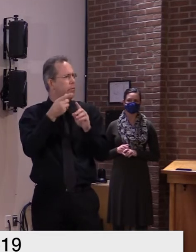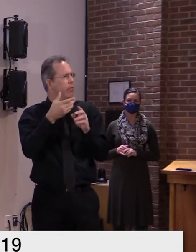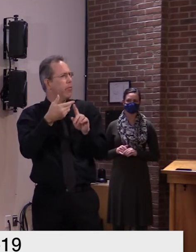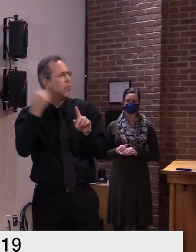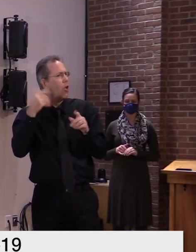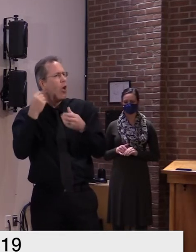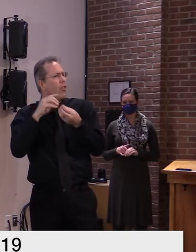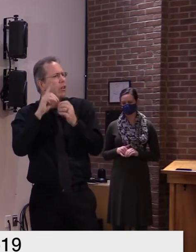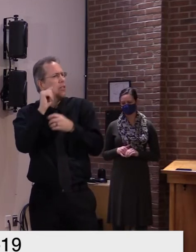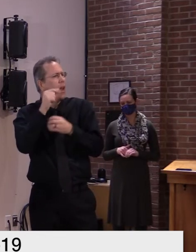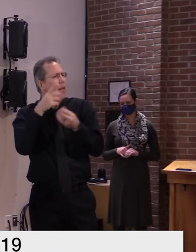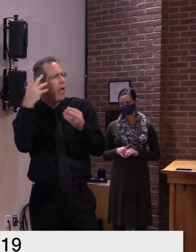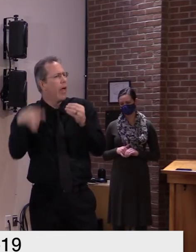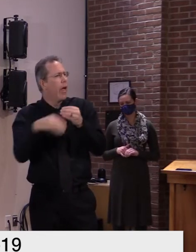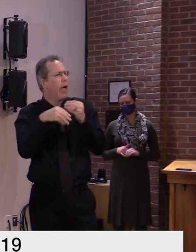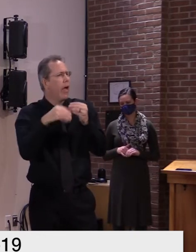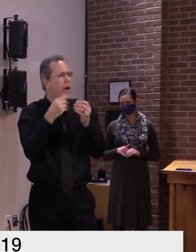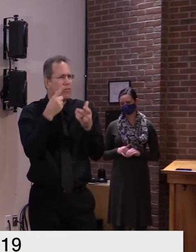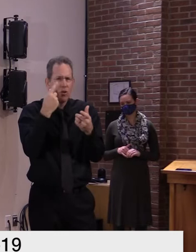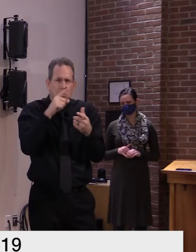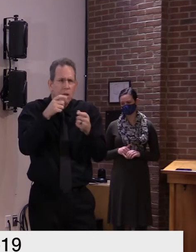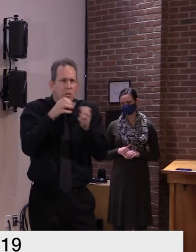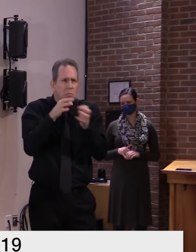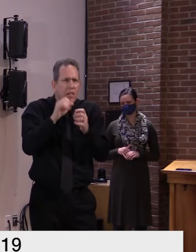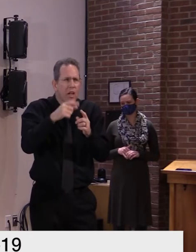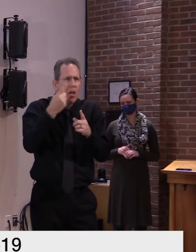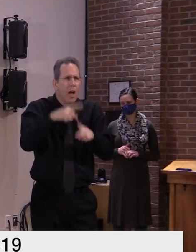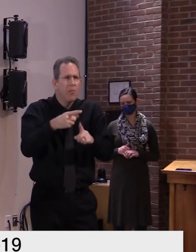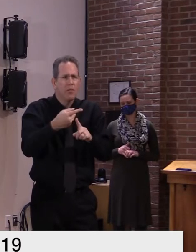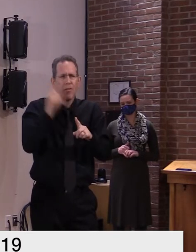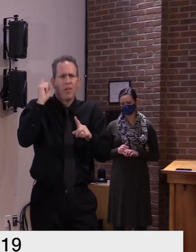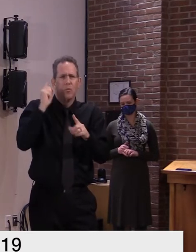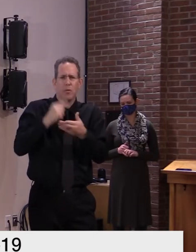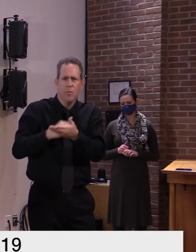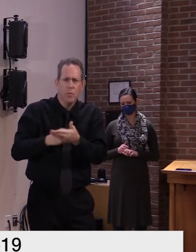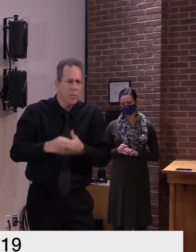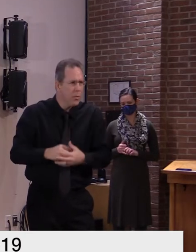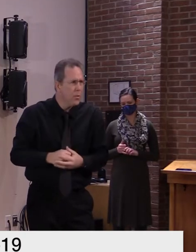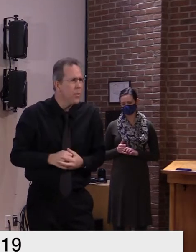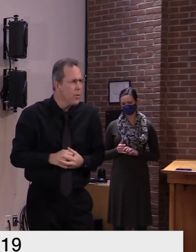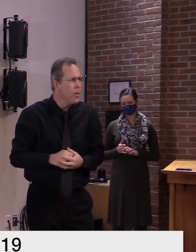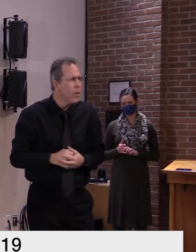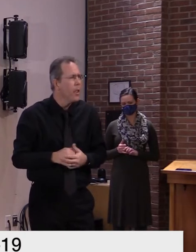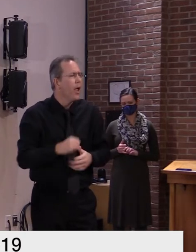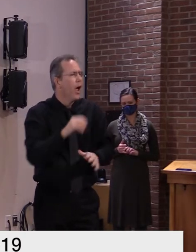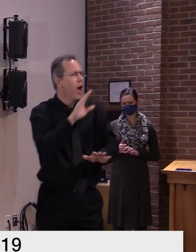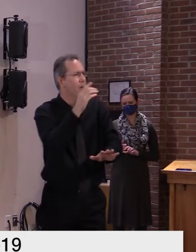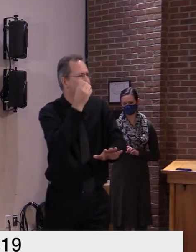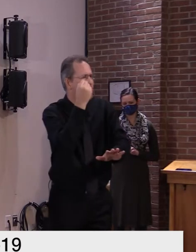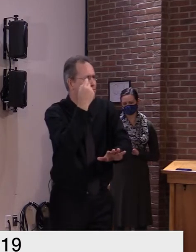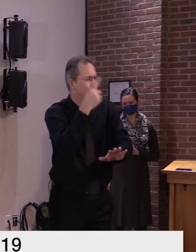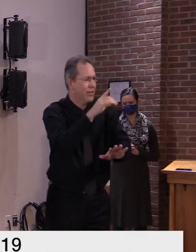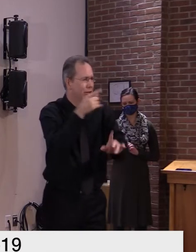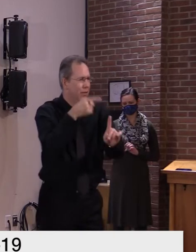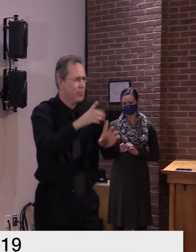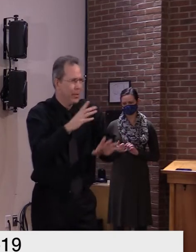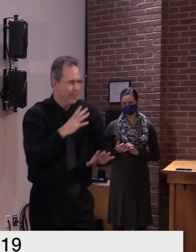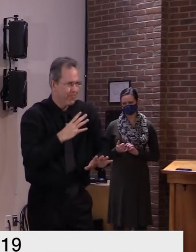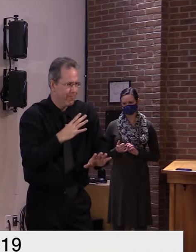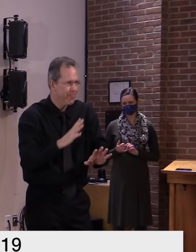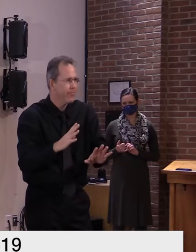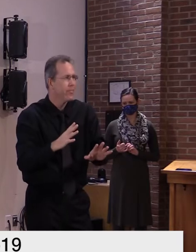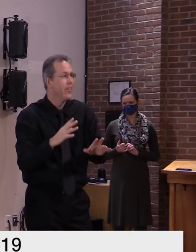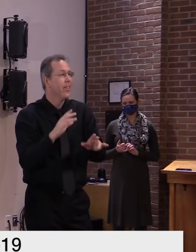put the case on the day that it is reported that is the key to understanding how that